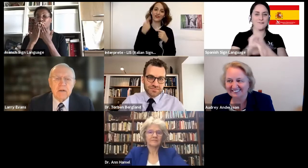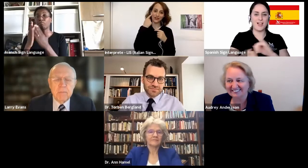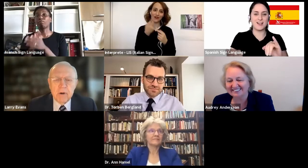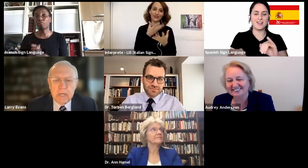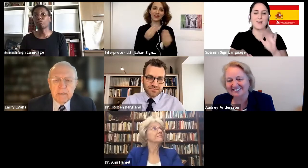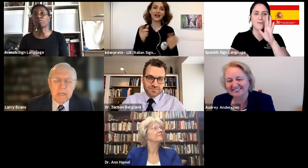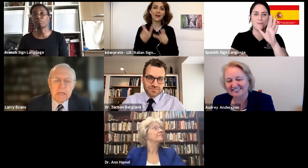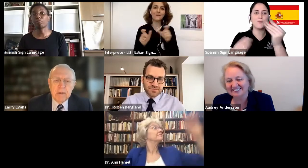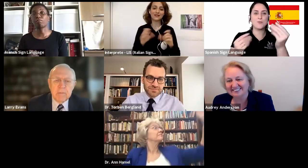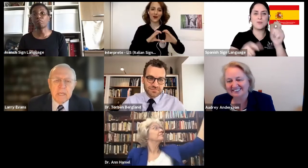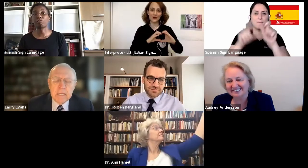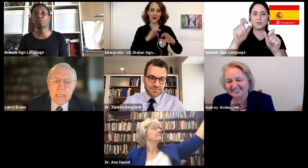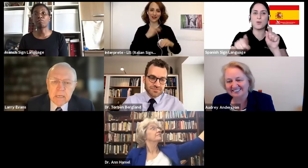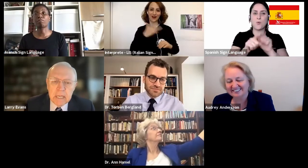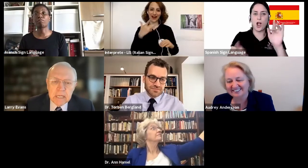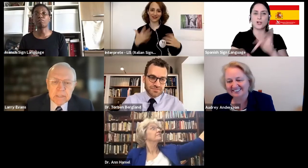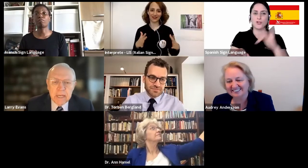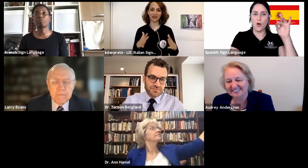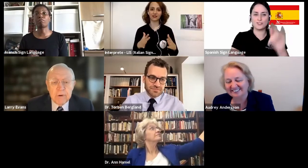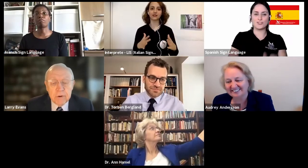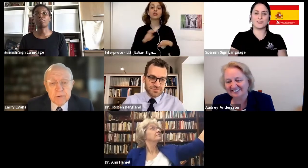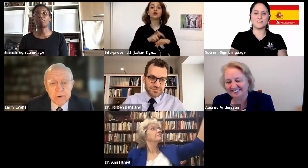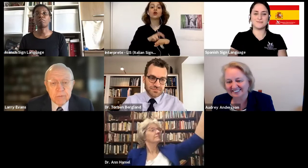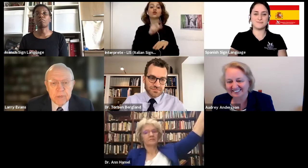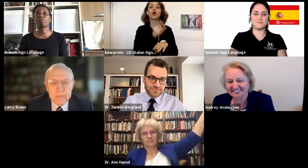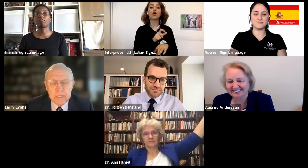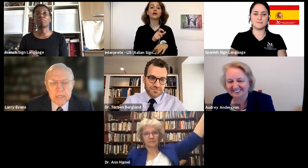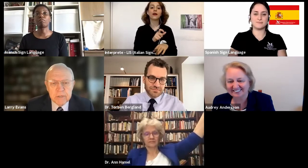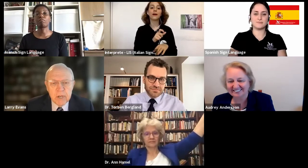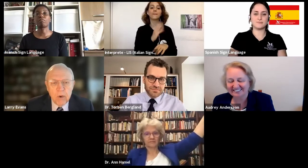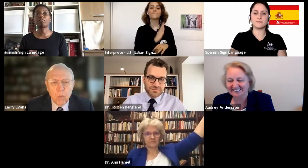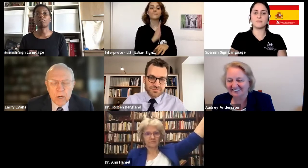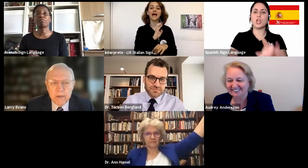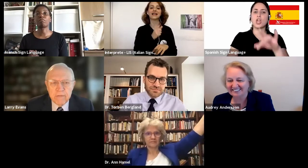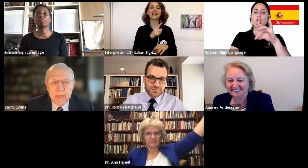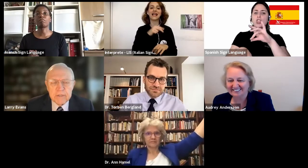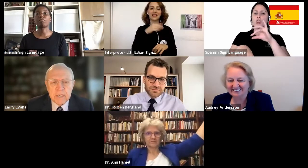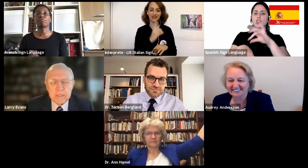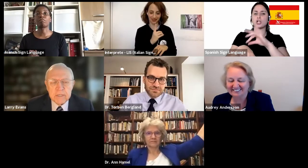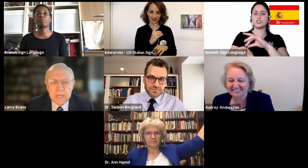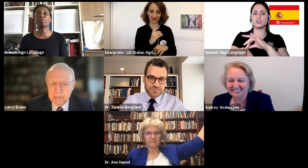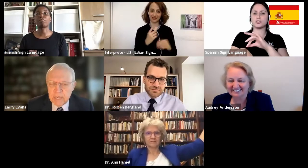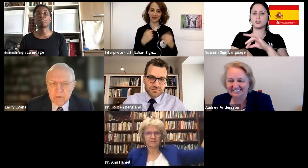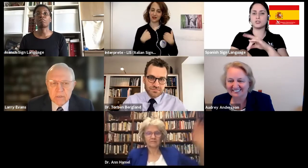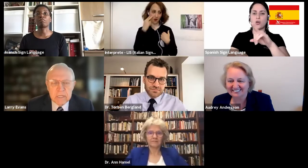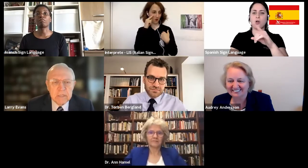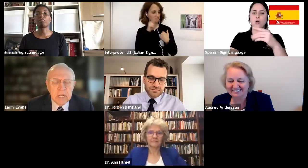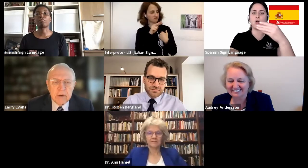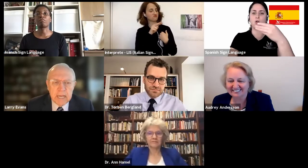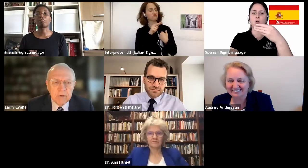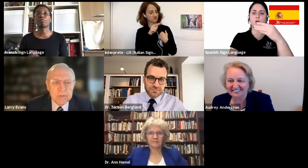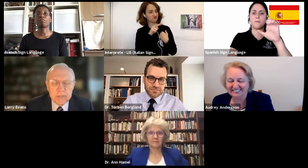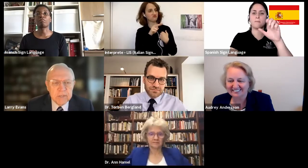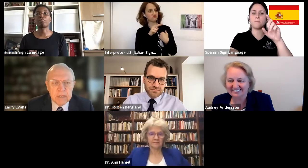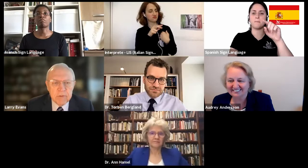Dr. Berglund, again, as I've heard your presentation, one of the things that stands out, and